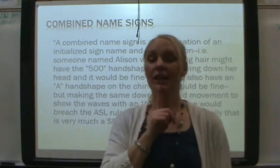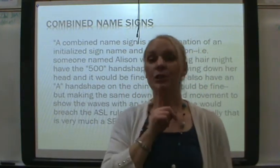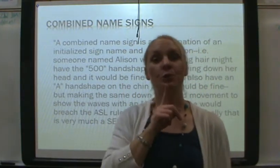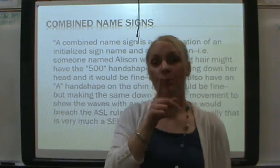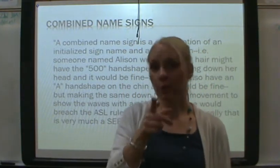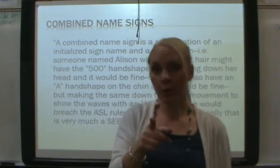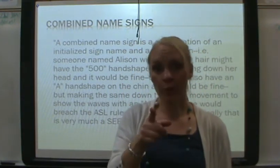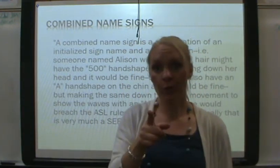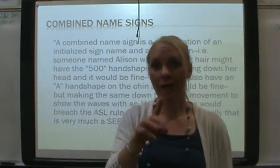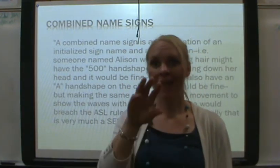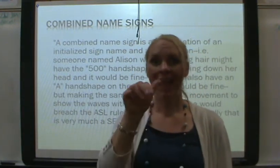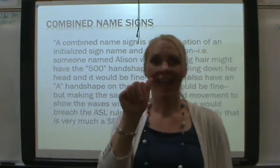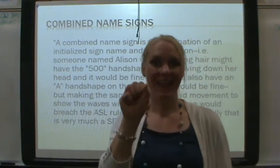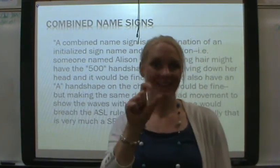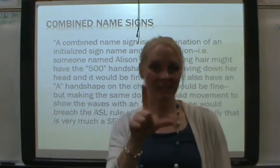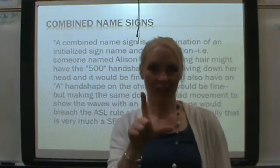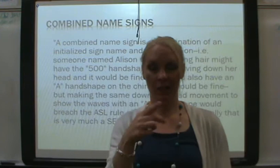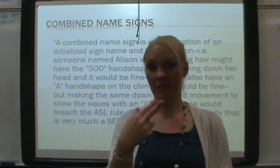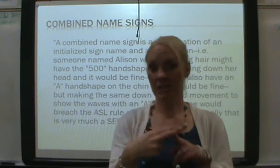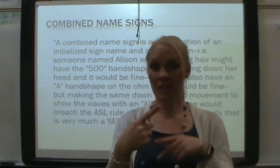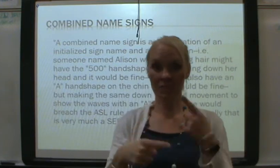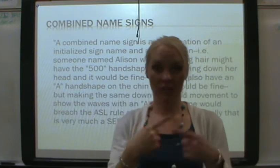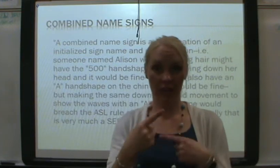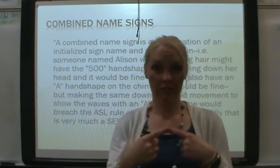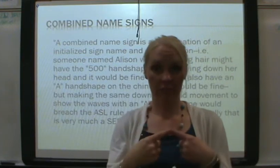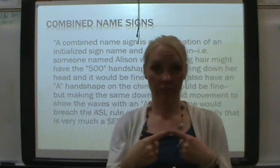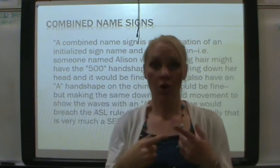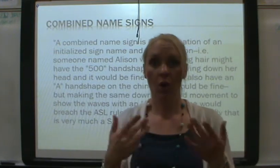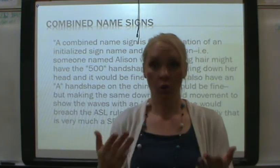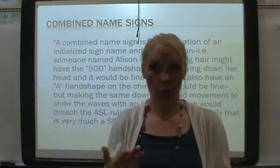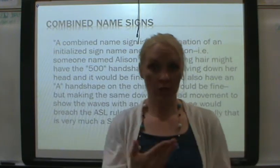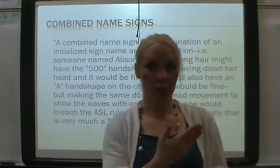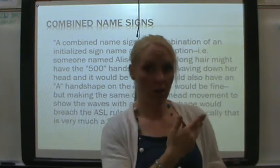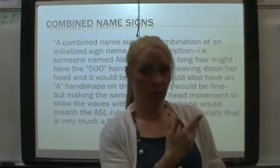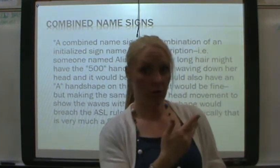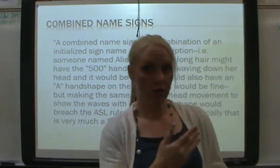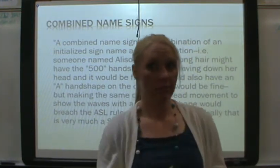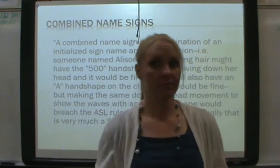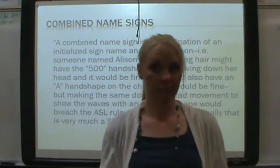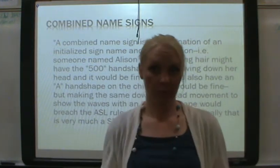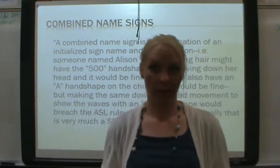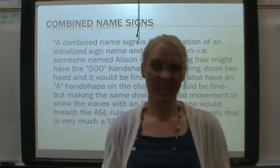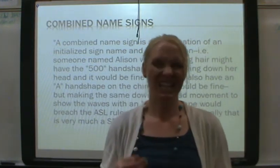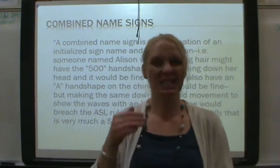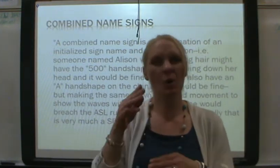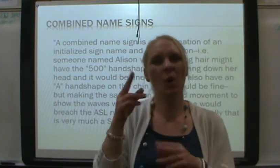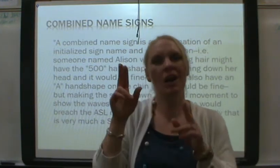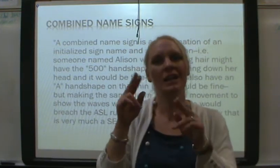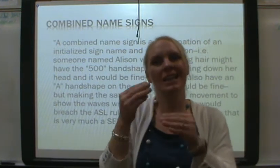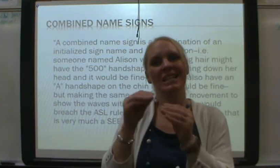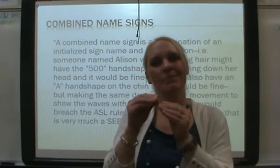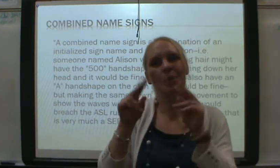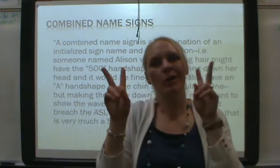a true ASL name sign. According to our book. Okay? It's more, it's more